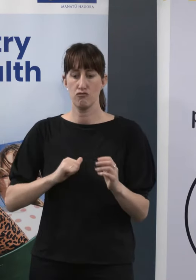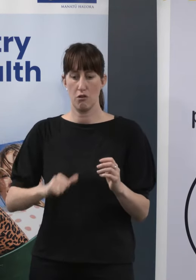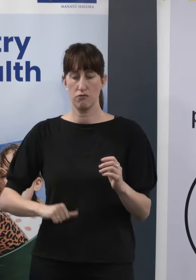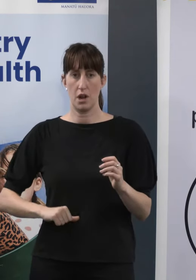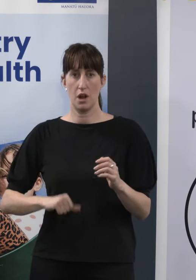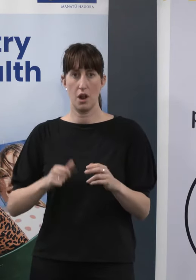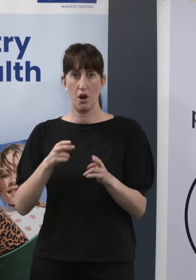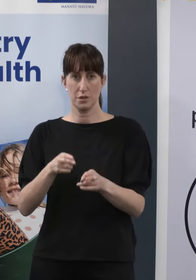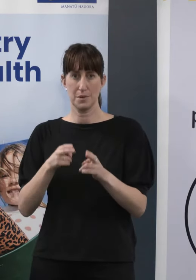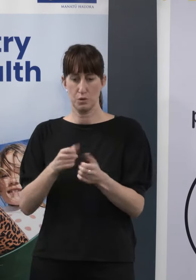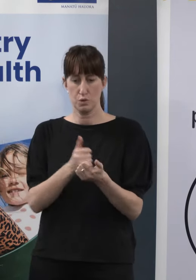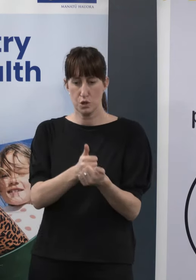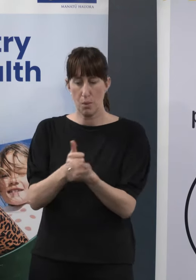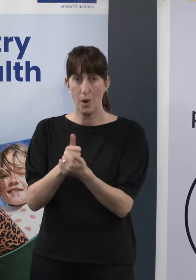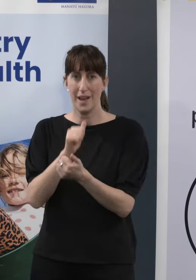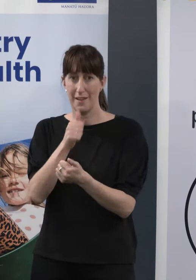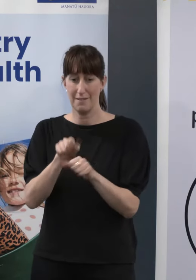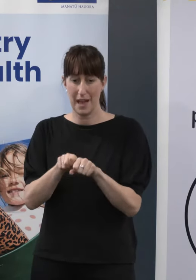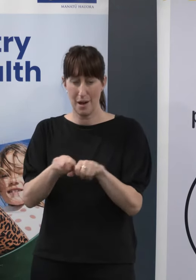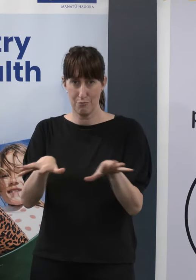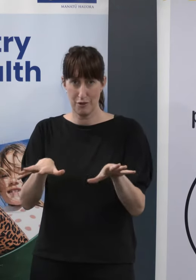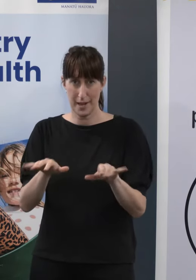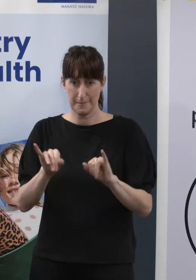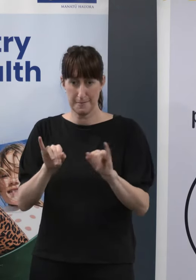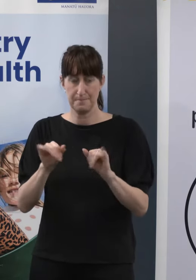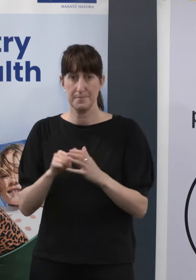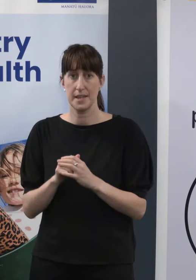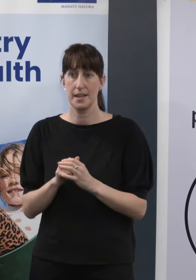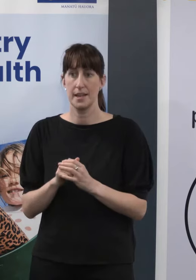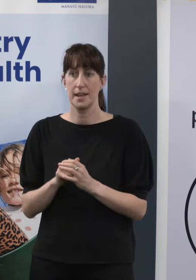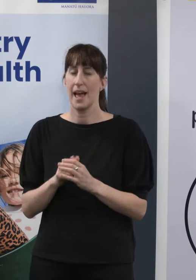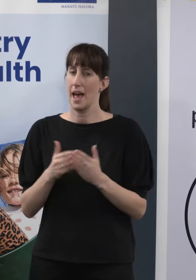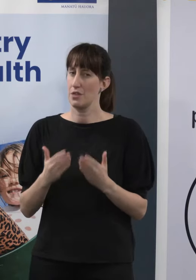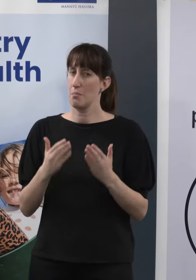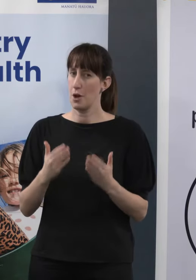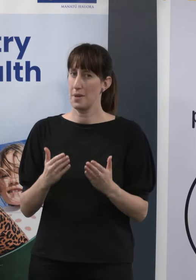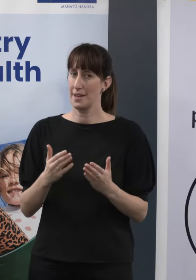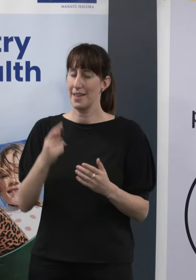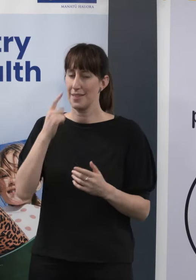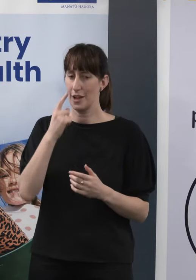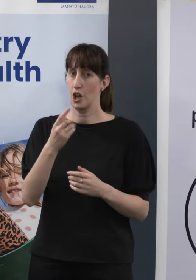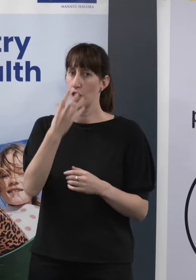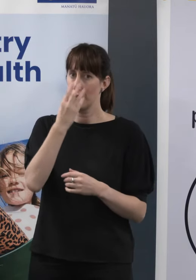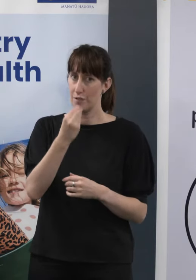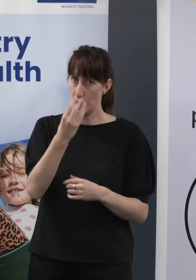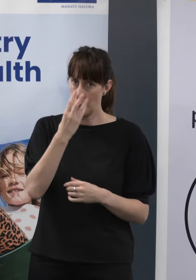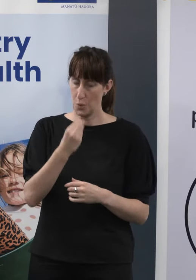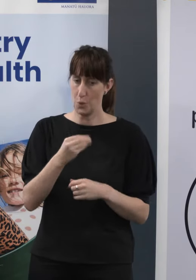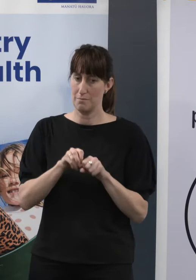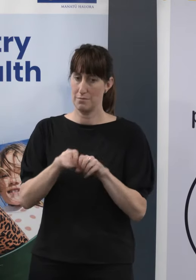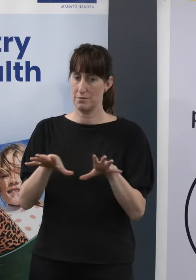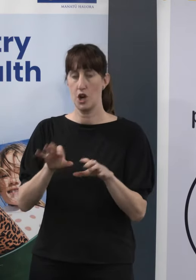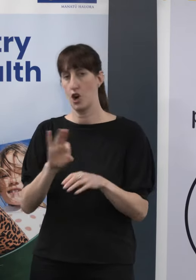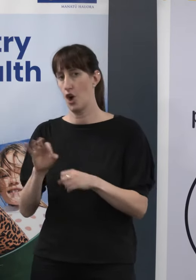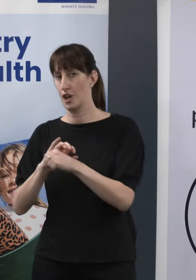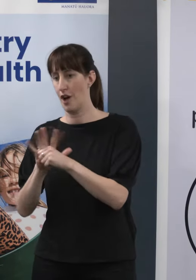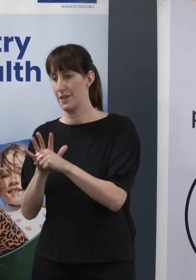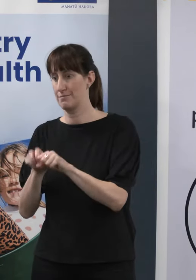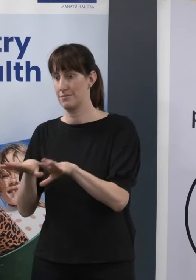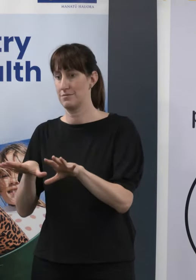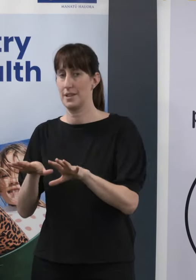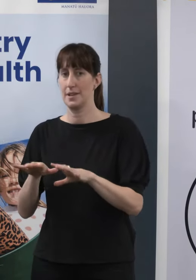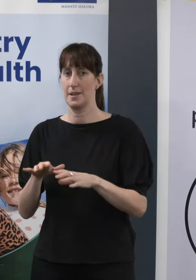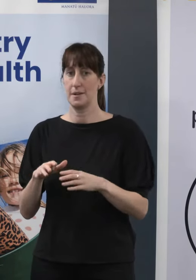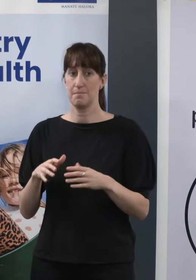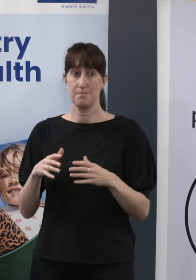have outbreaks, and as you pointed out, it's at the moment more likely to be flu rather than COVID. Any final questions? If